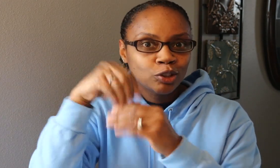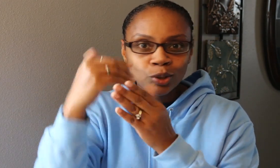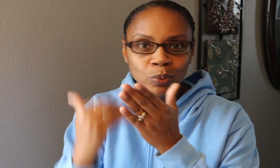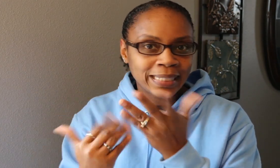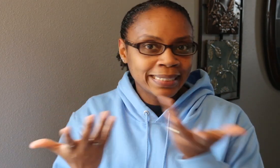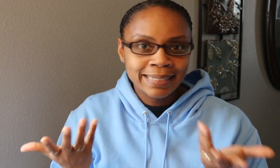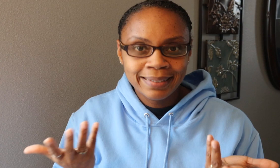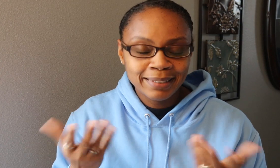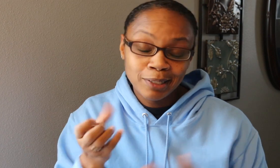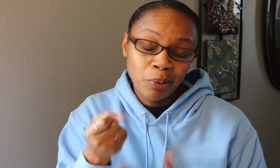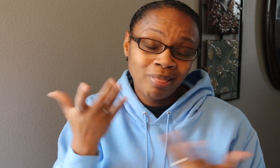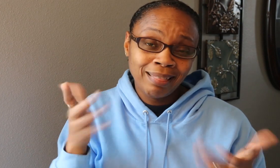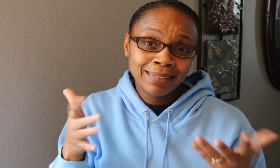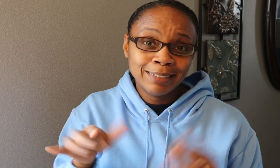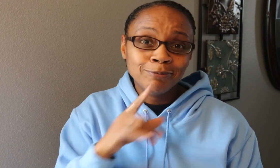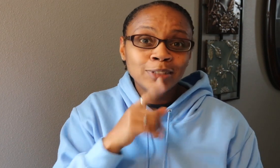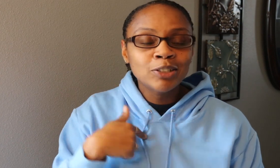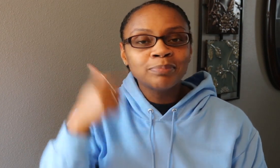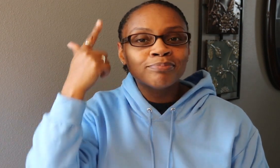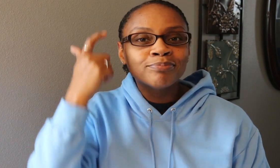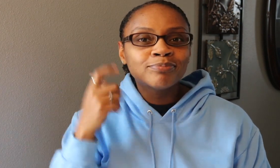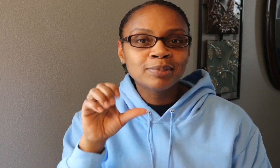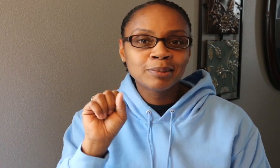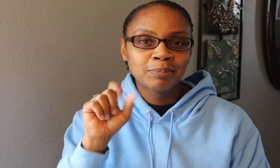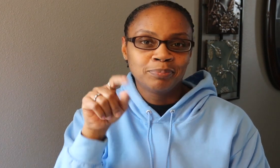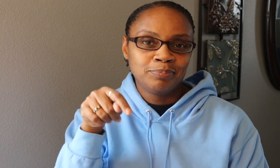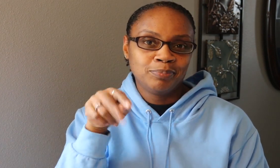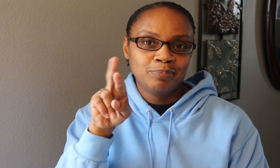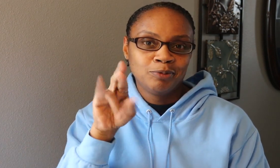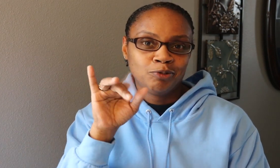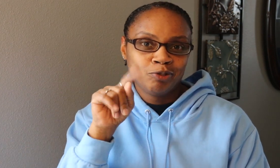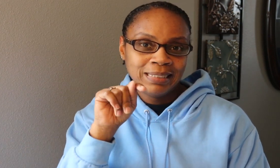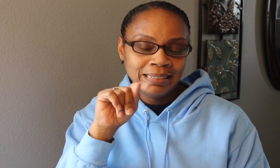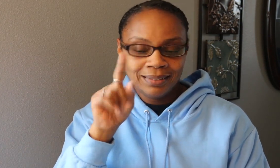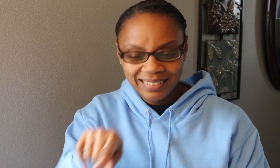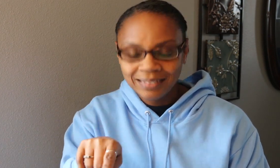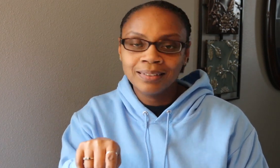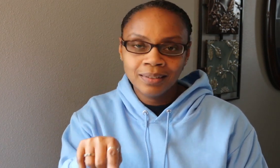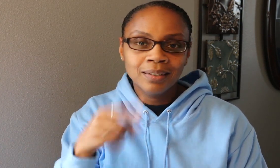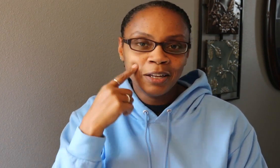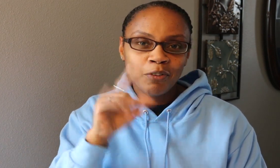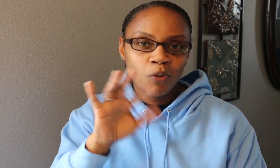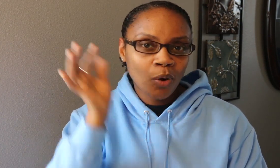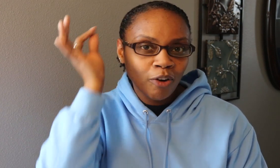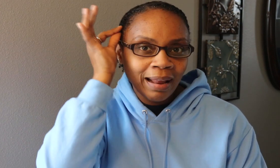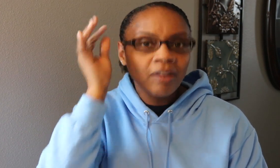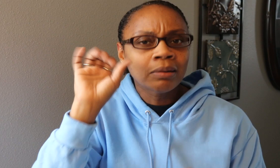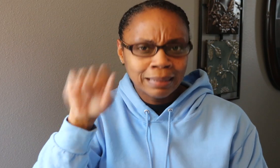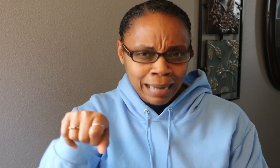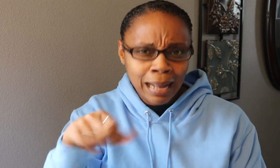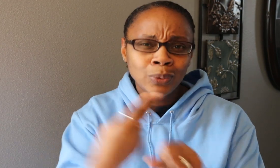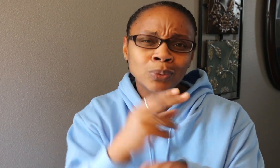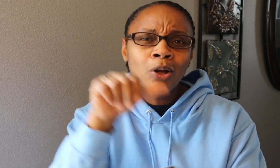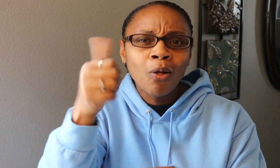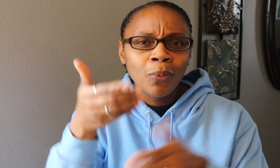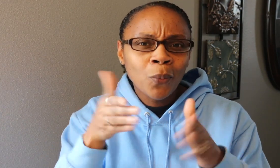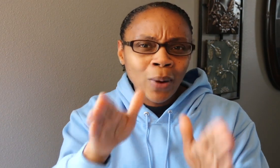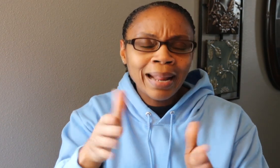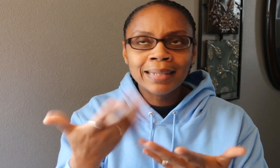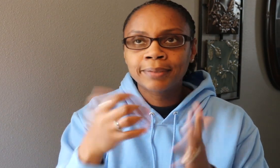ingredients every week or so to make this spritz. But, yeah, you can use it as a spritz for your hair. You